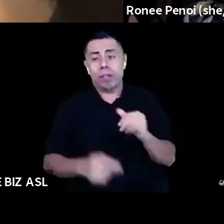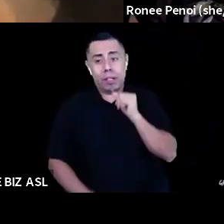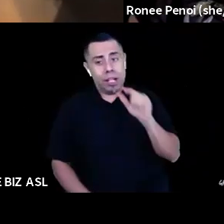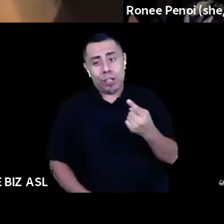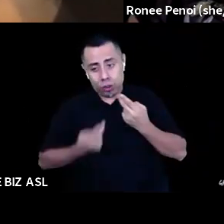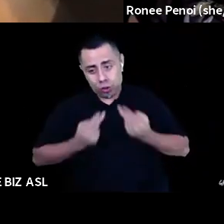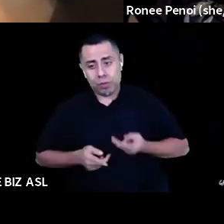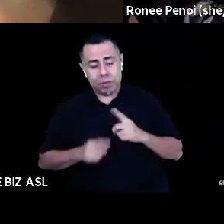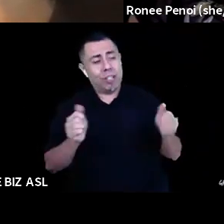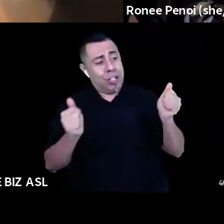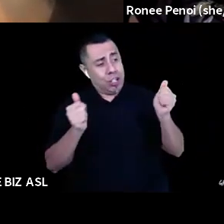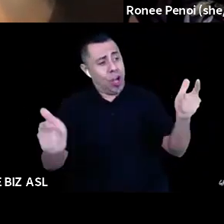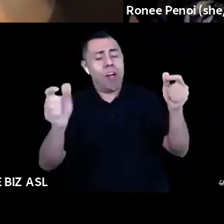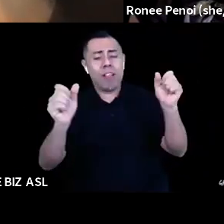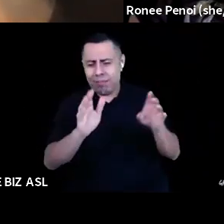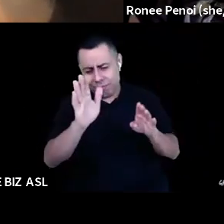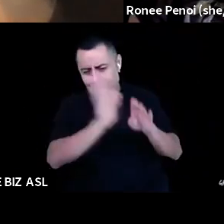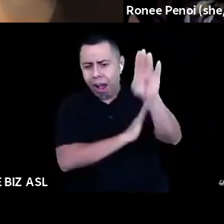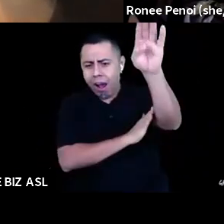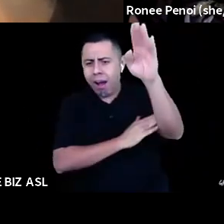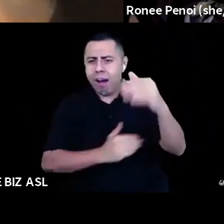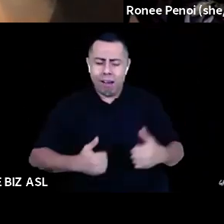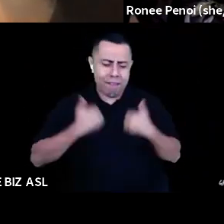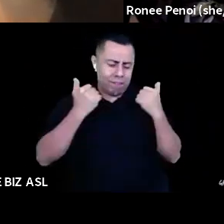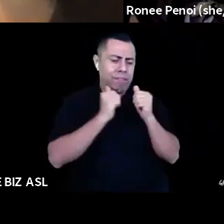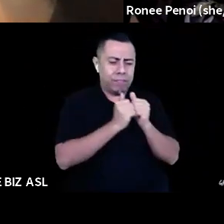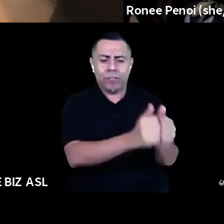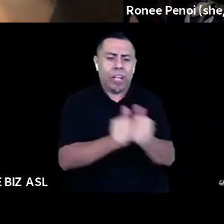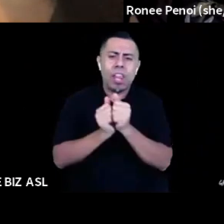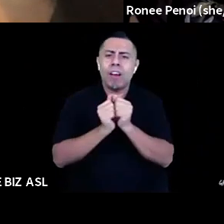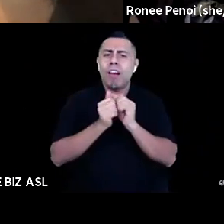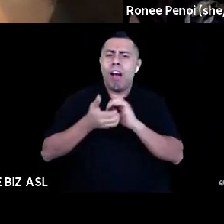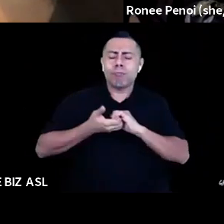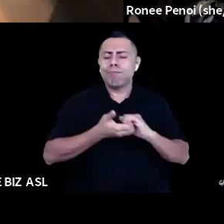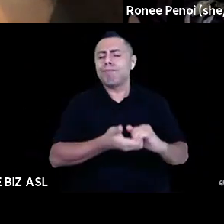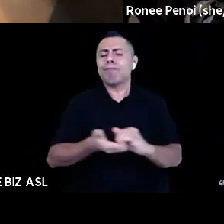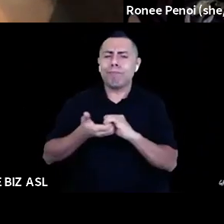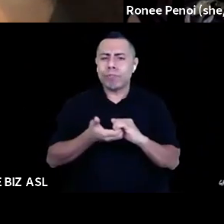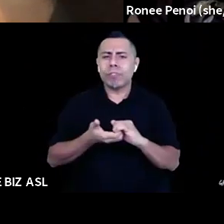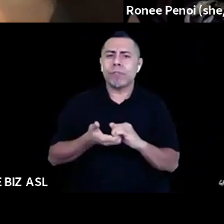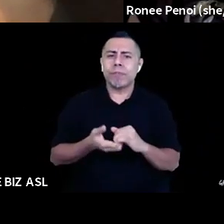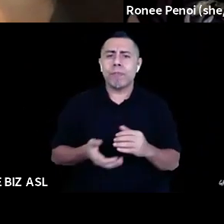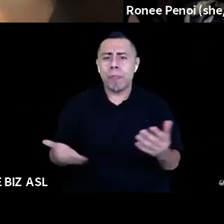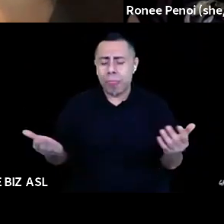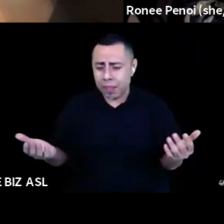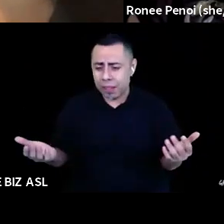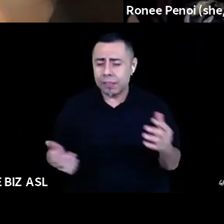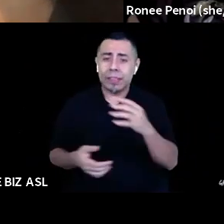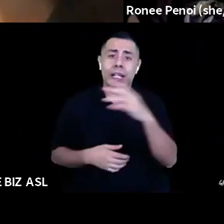and live together, uh, in harmony and in symbiosis? Um, and, and the question of how do we